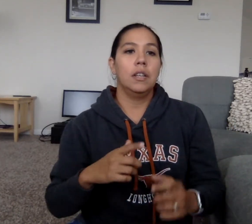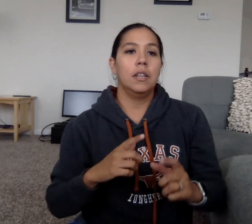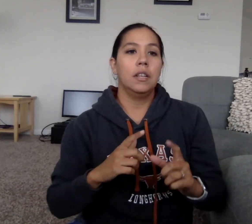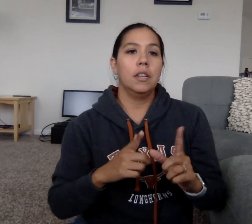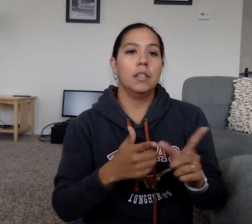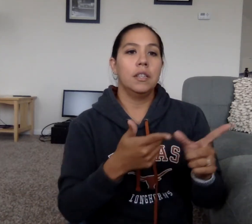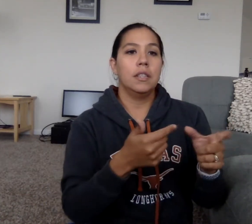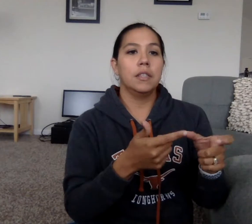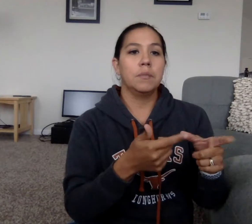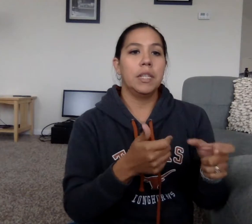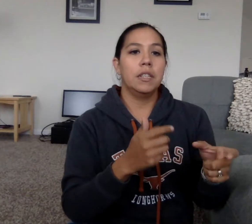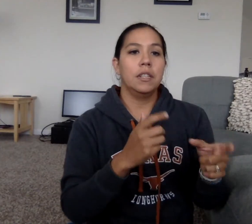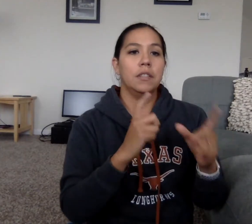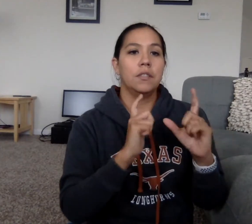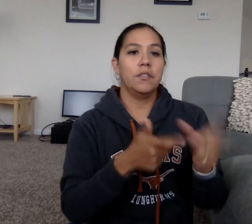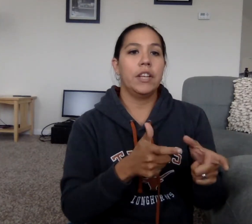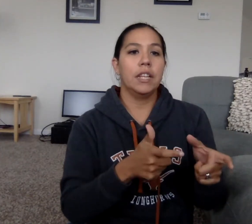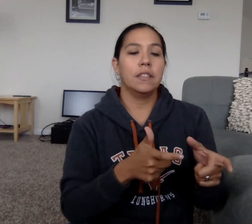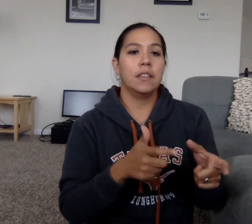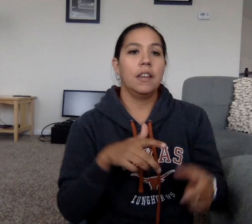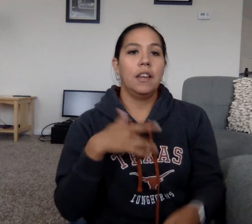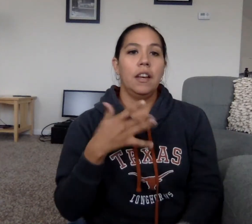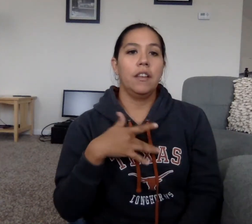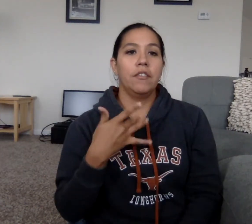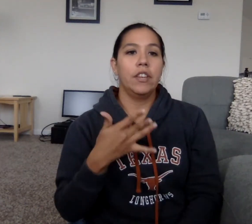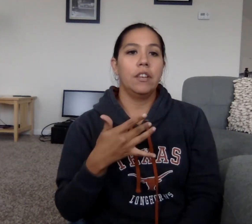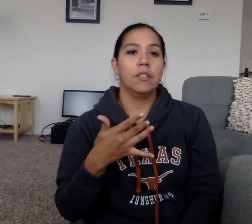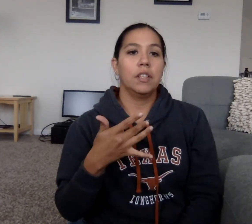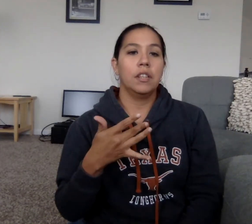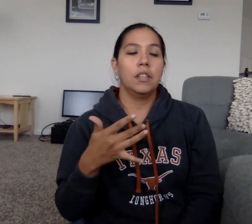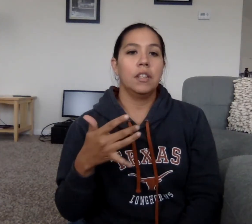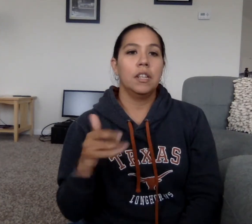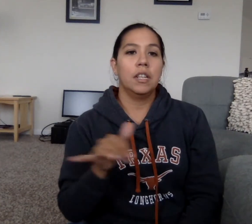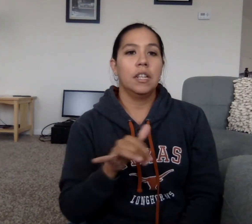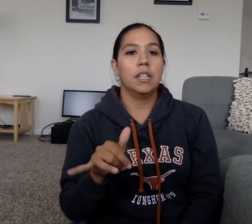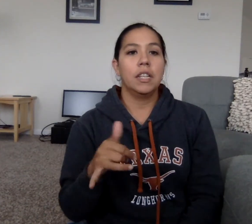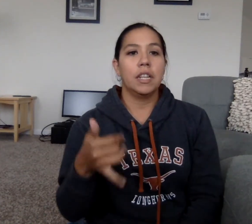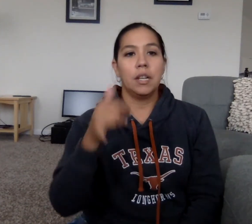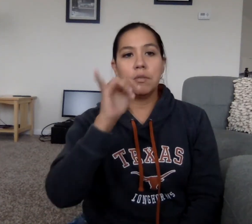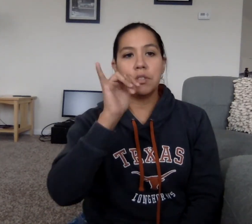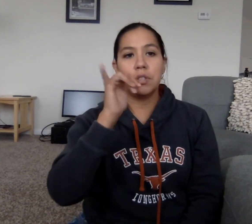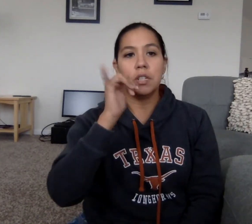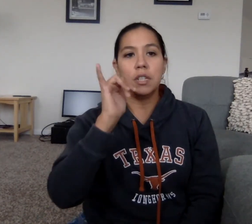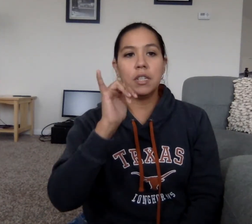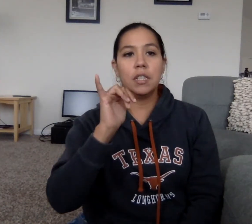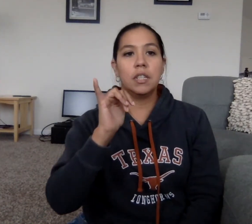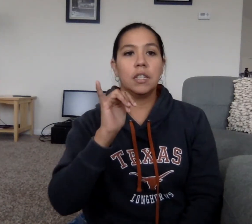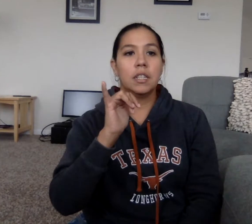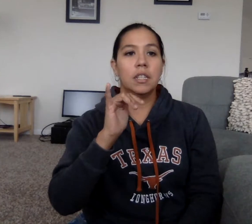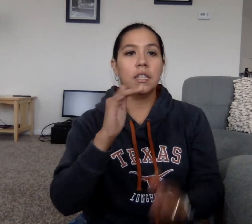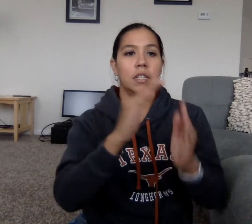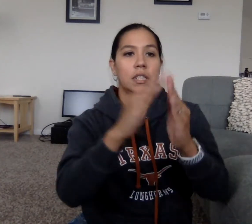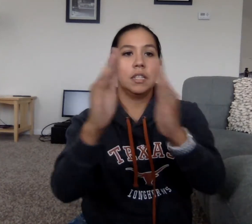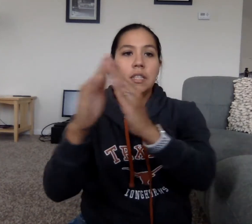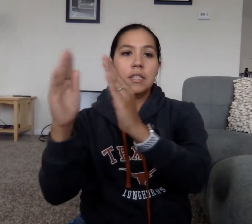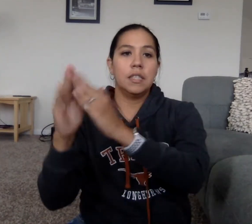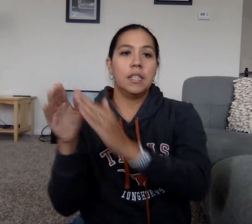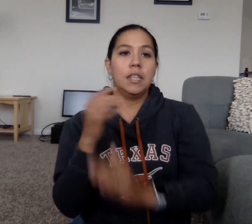the speed so fast I felt like I was drunk. City